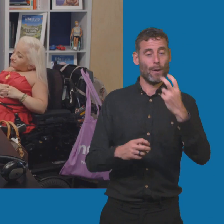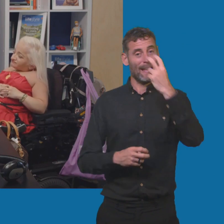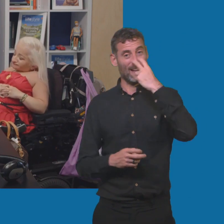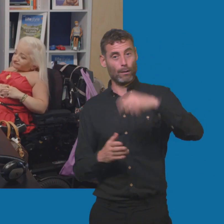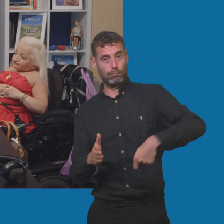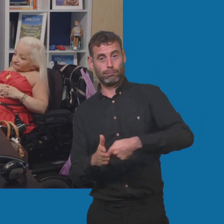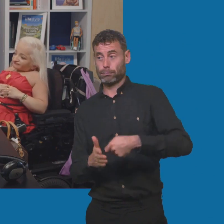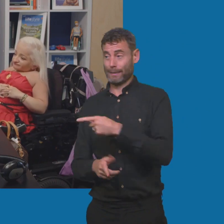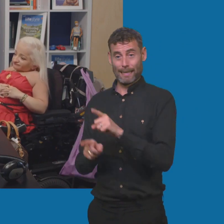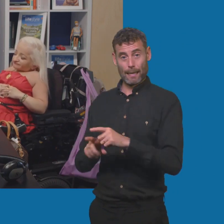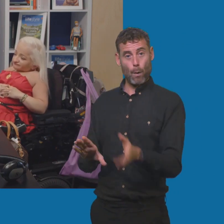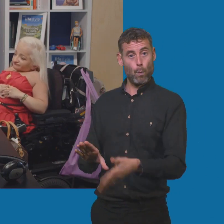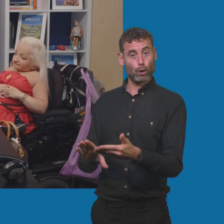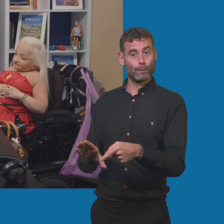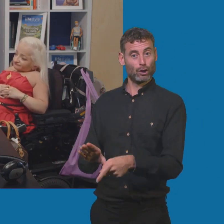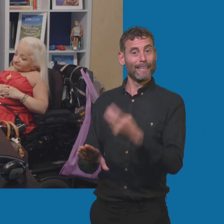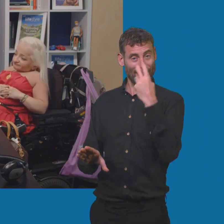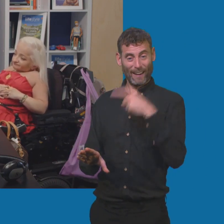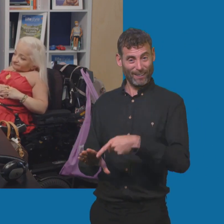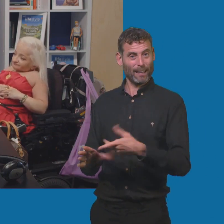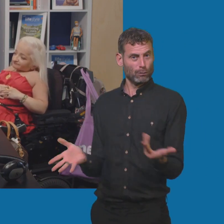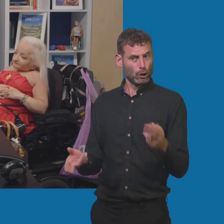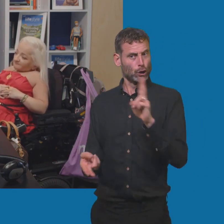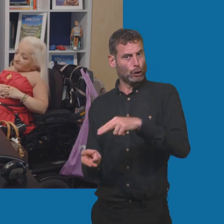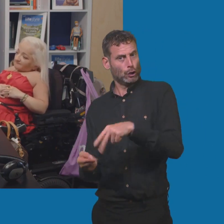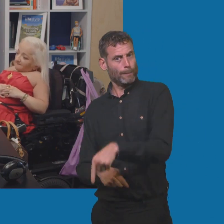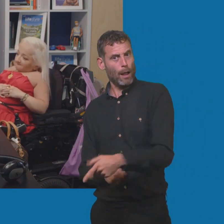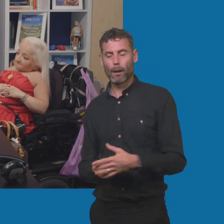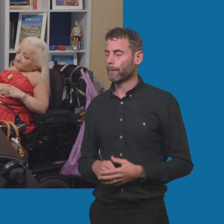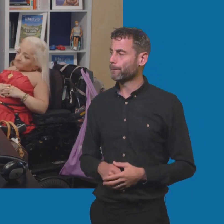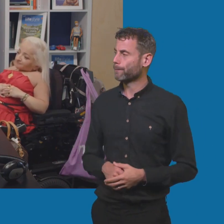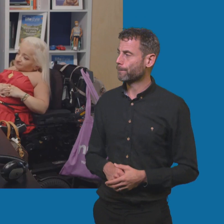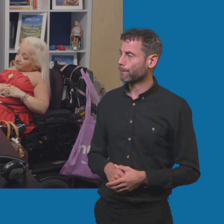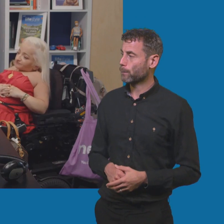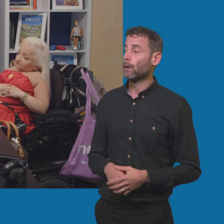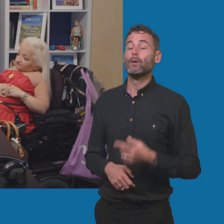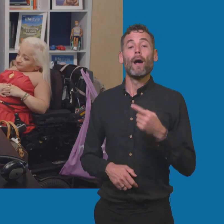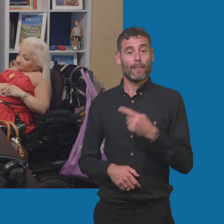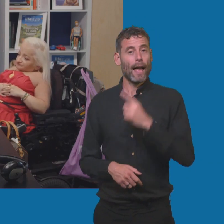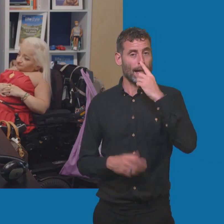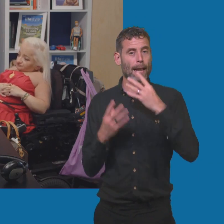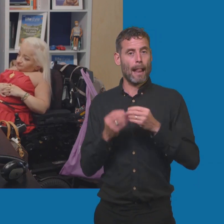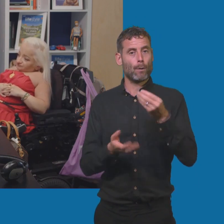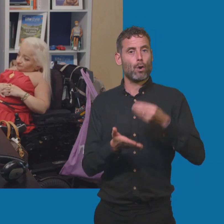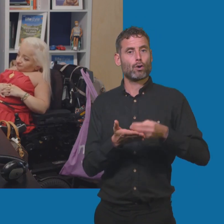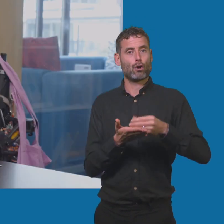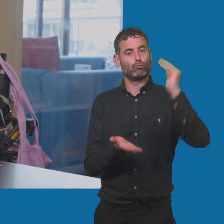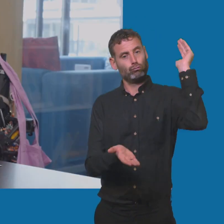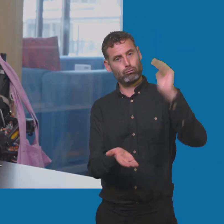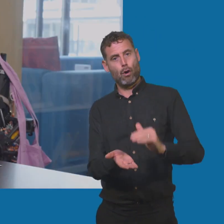isn't it? Yes, they say do your washing at night. There you go. And it's exactly the same principle and that actually can drastically reduce the cost of running an electric car. Can I play devil's